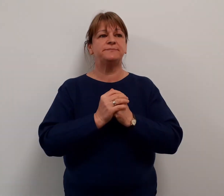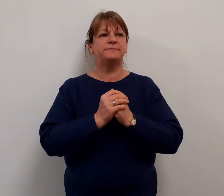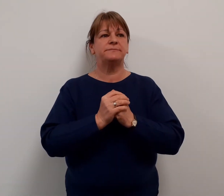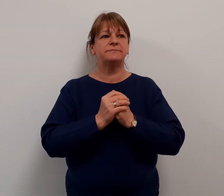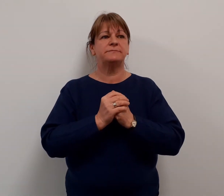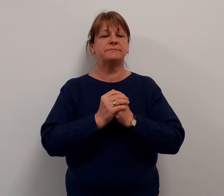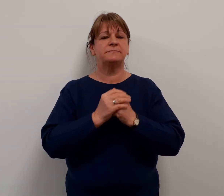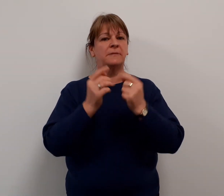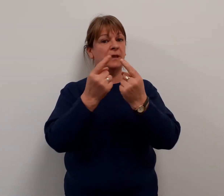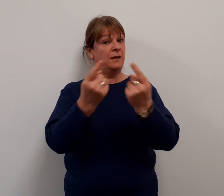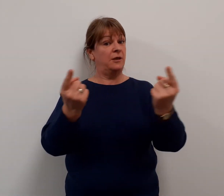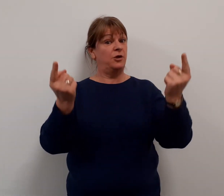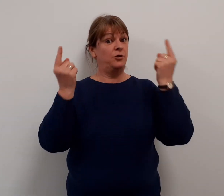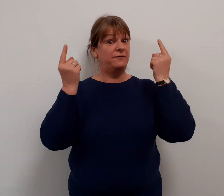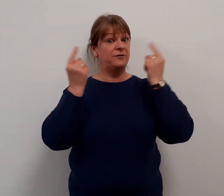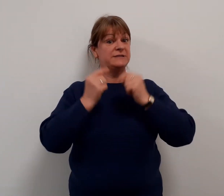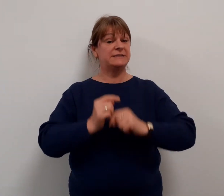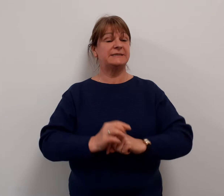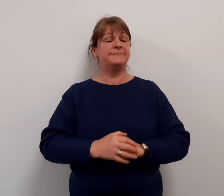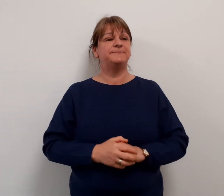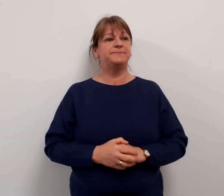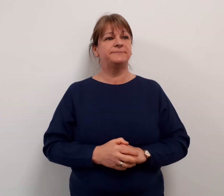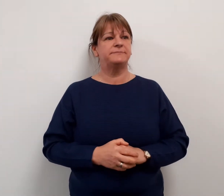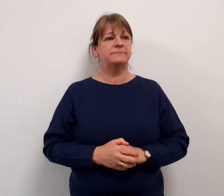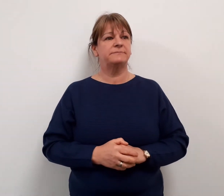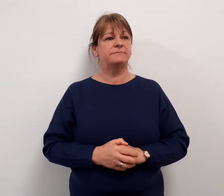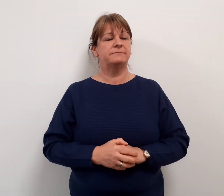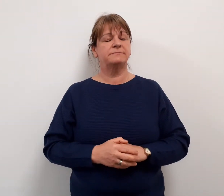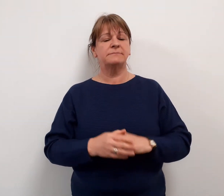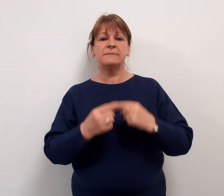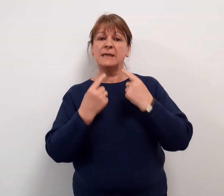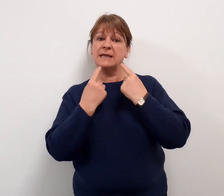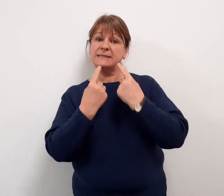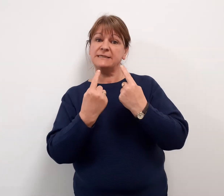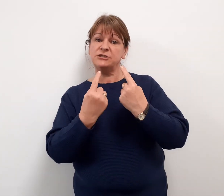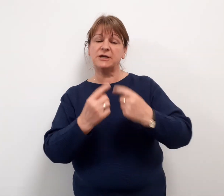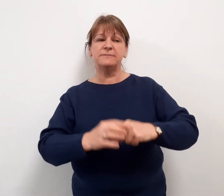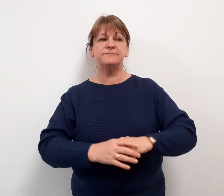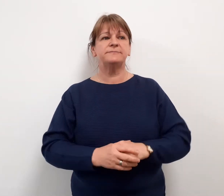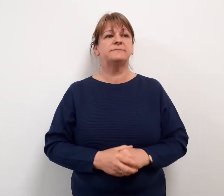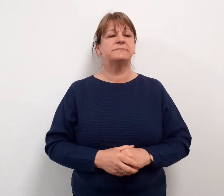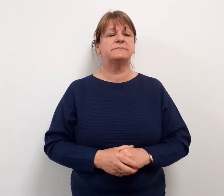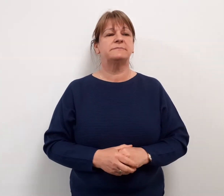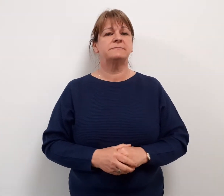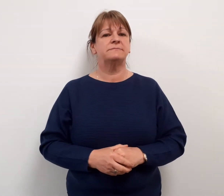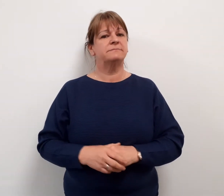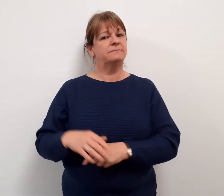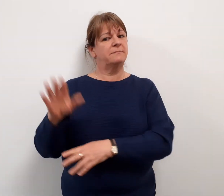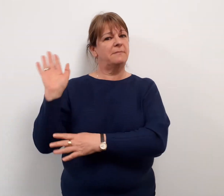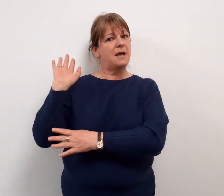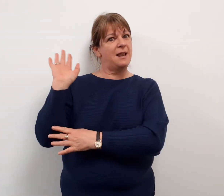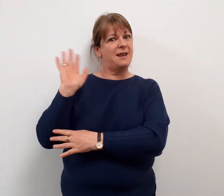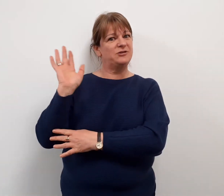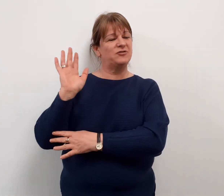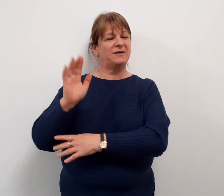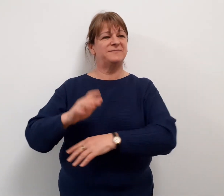university, teacher, letterer,